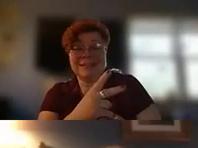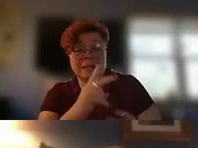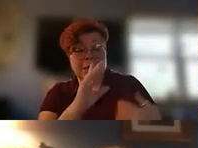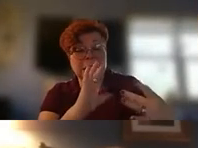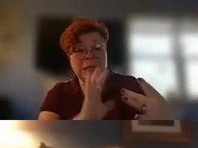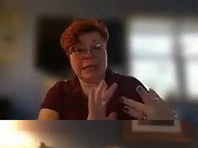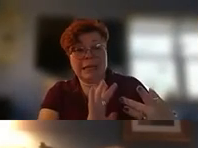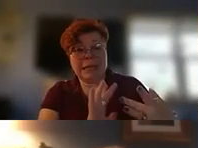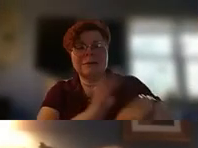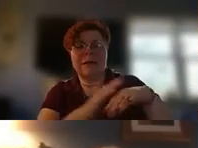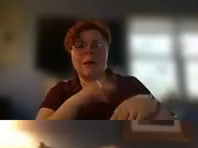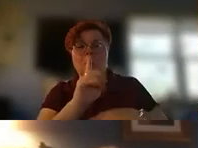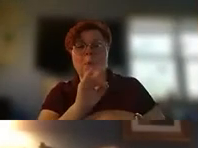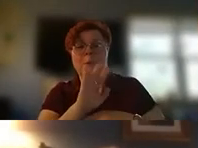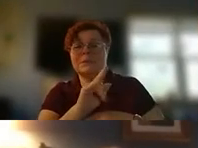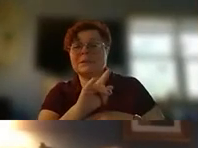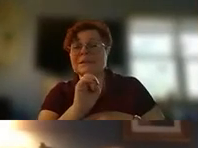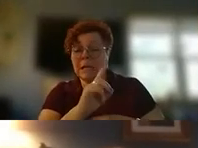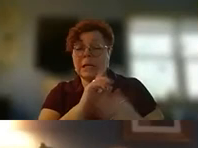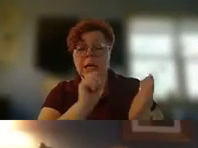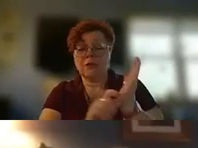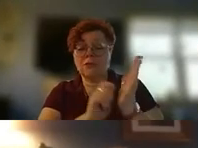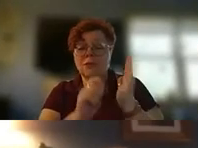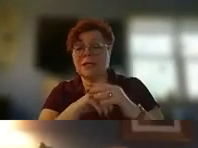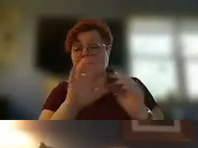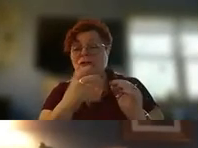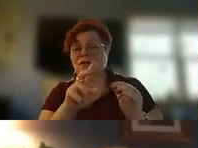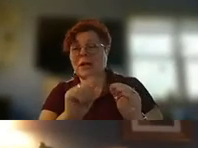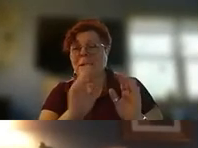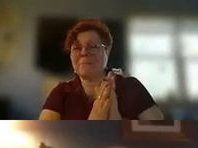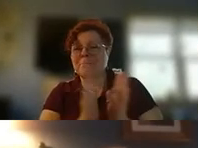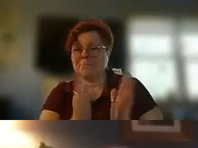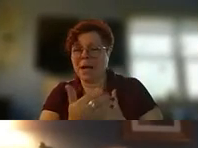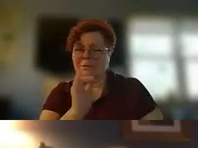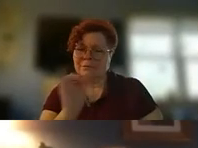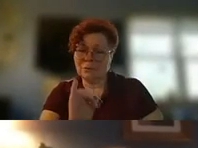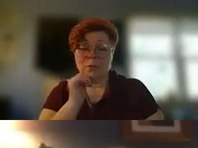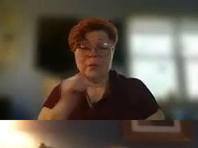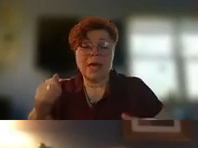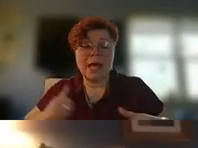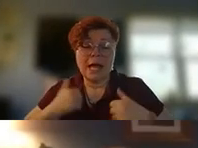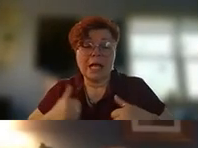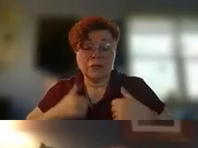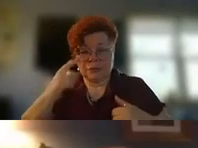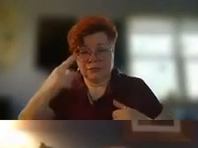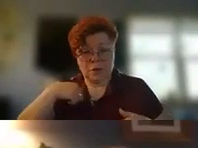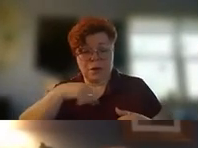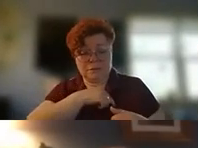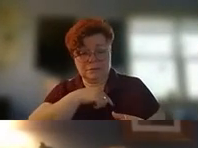website and i wrote it in the chat box but the uh the address is for us is center for the